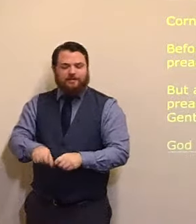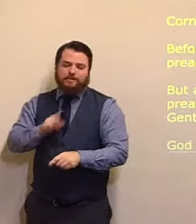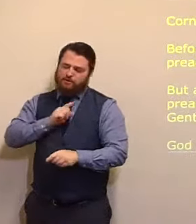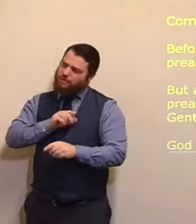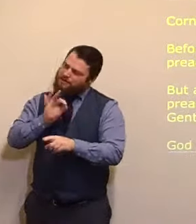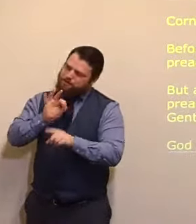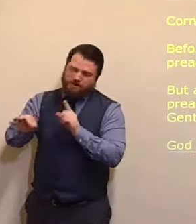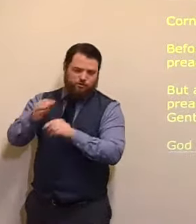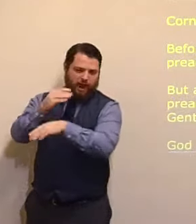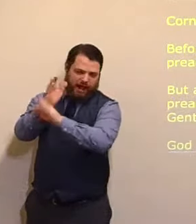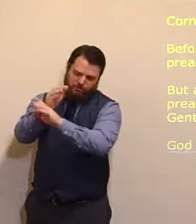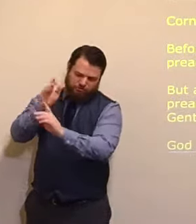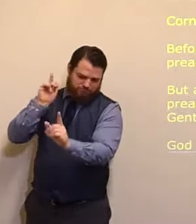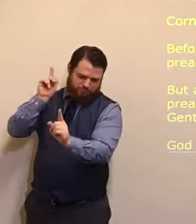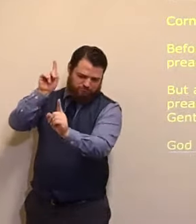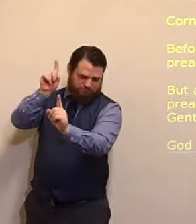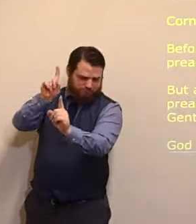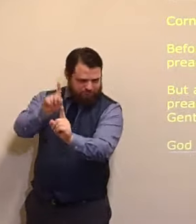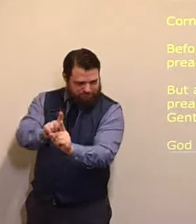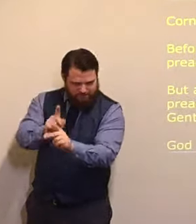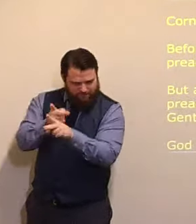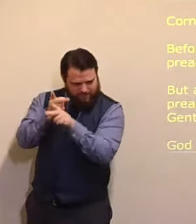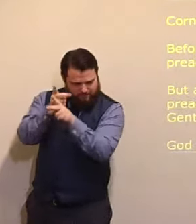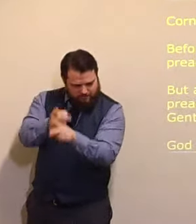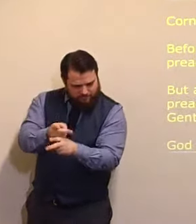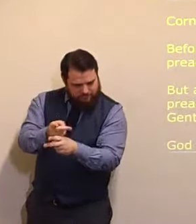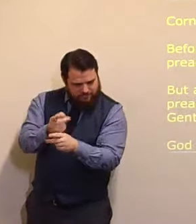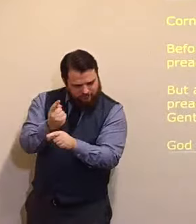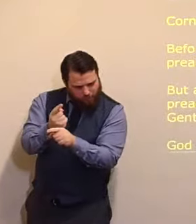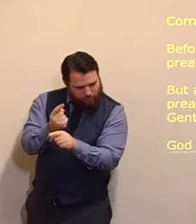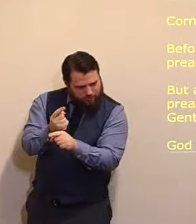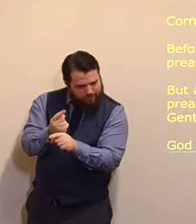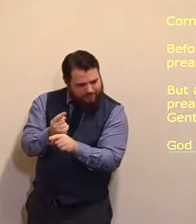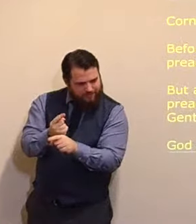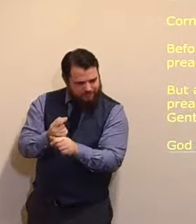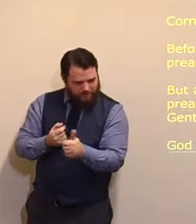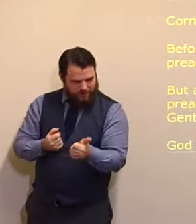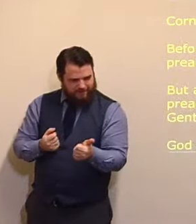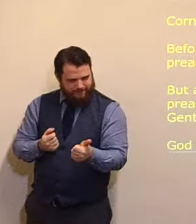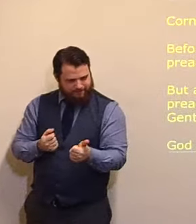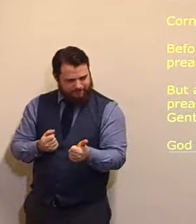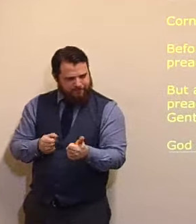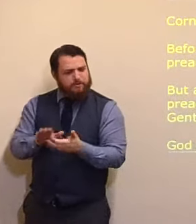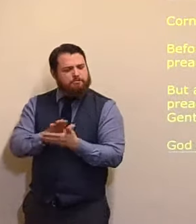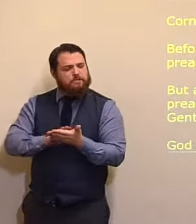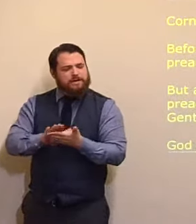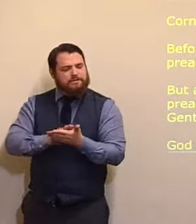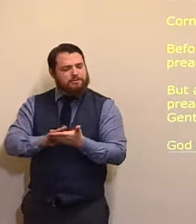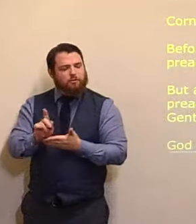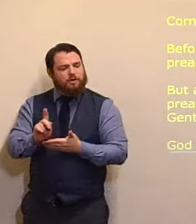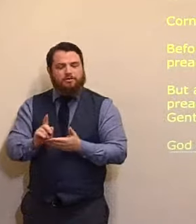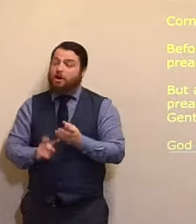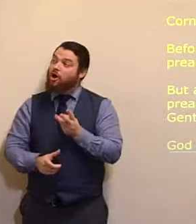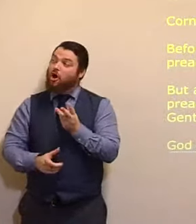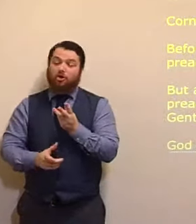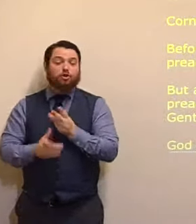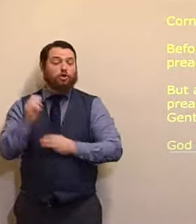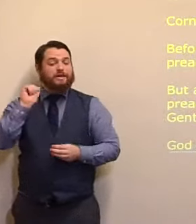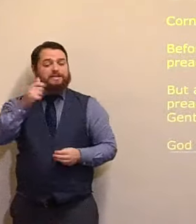Only one. One people, that's his chosen people, in the judge of Jesus Christ, where, everyone,